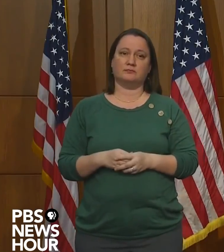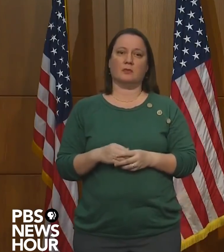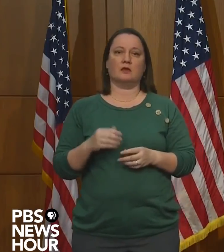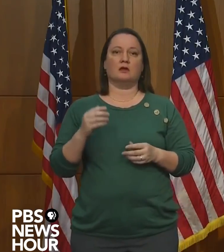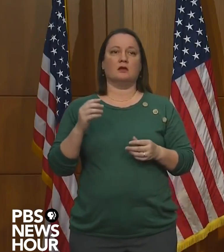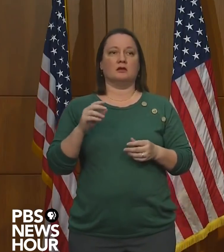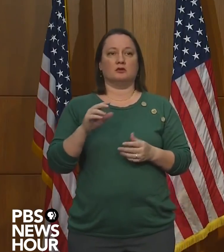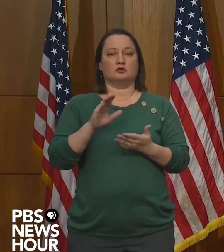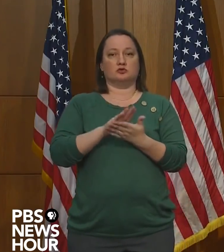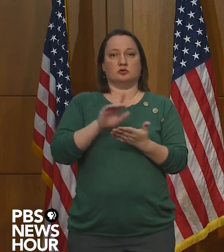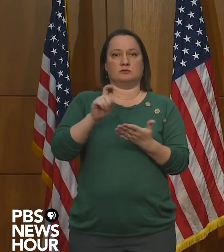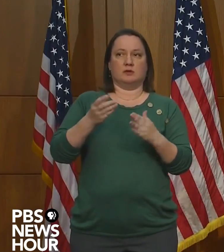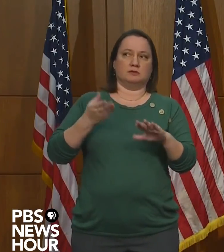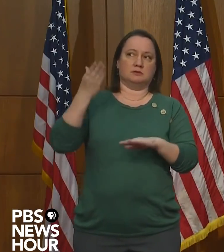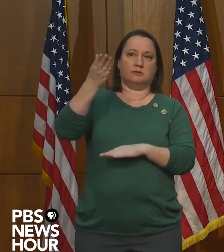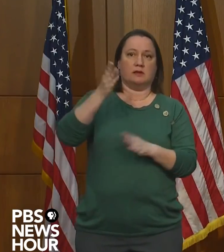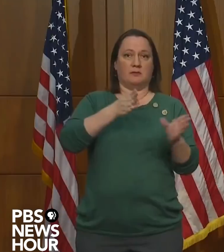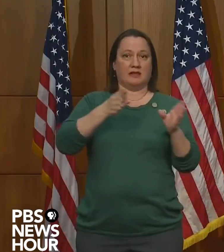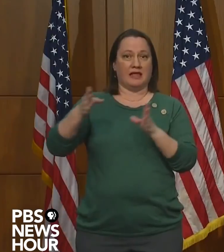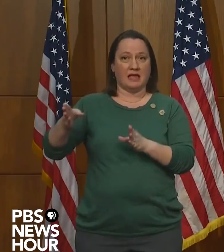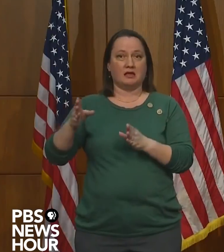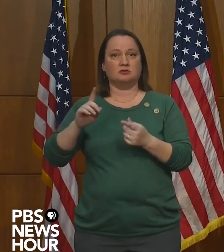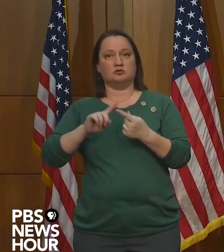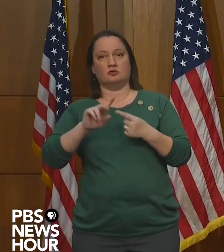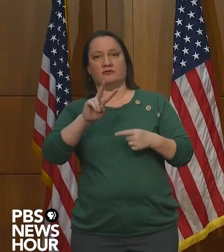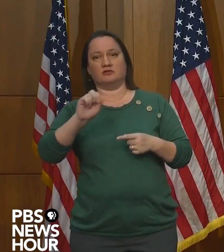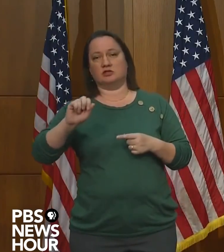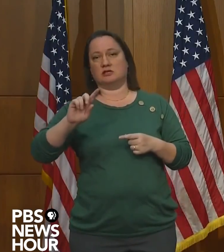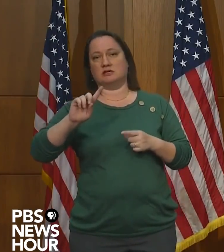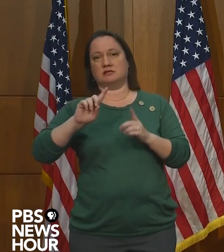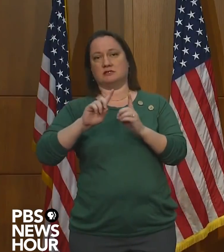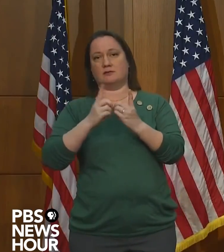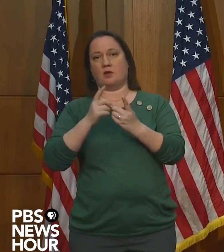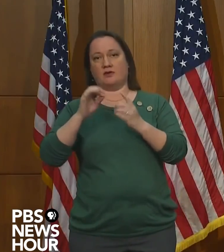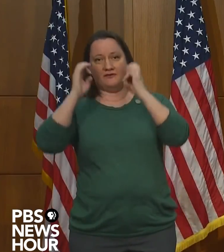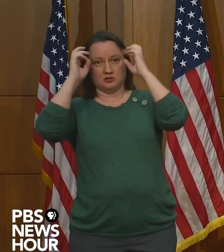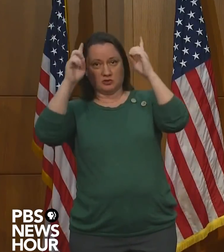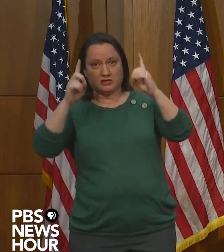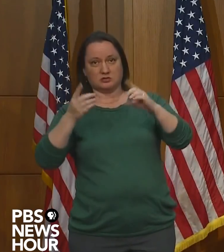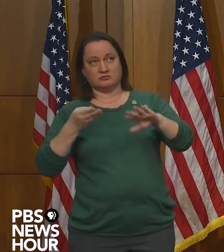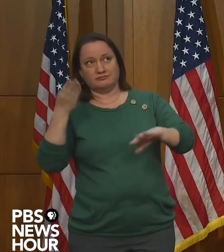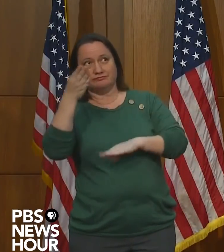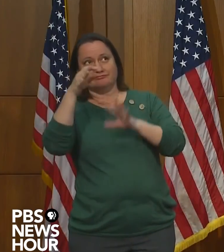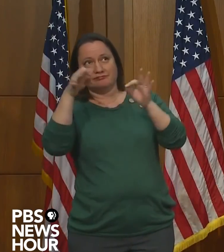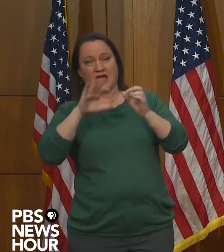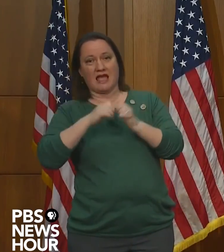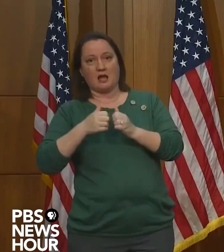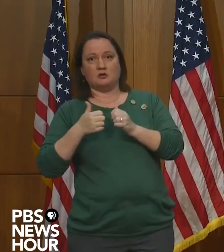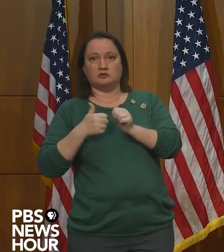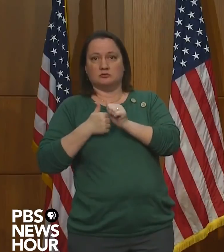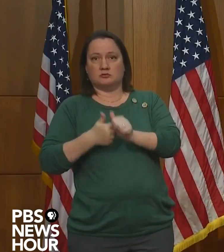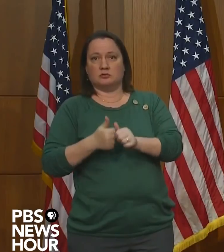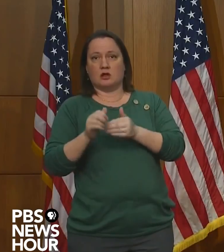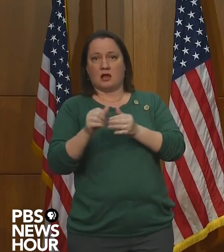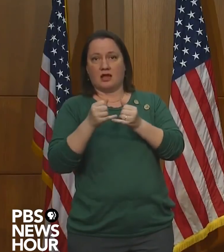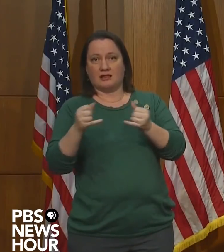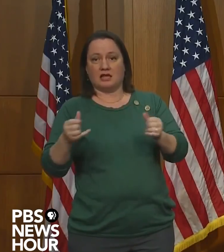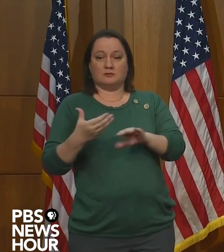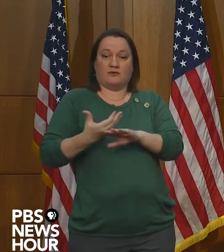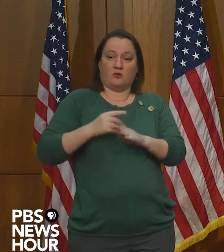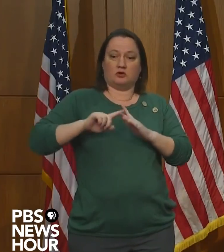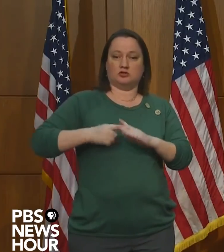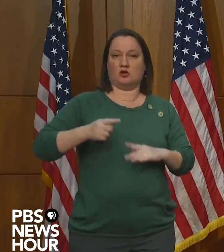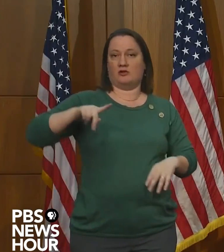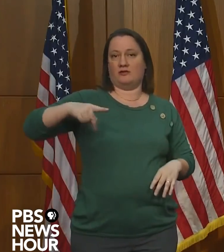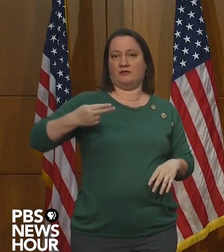Virginia Department of Education outlining how they'll comply with these guidelines before entering Phase 2 or